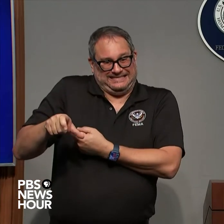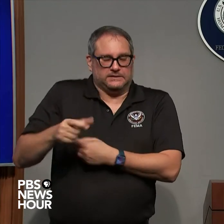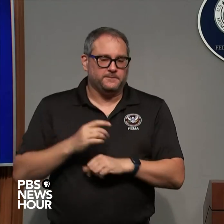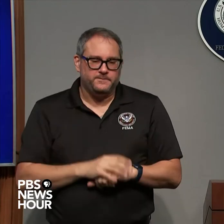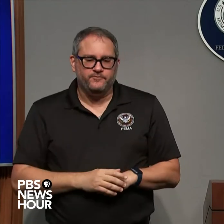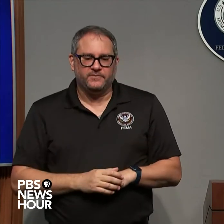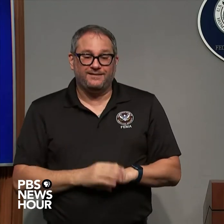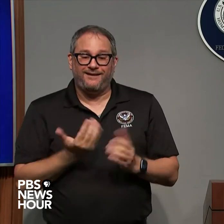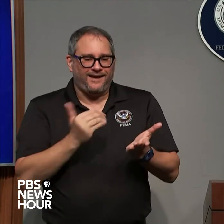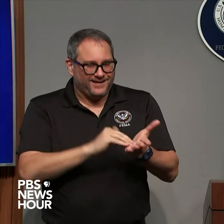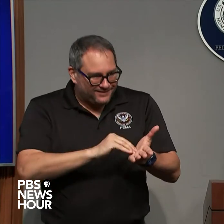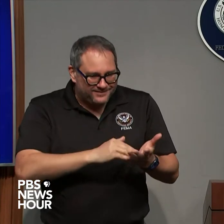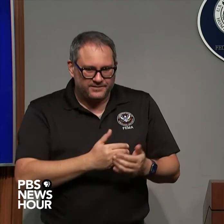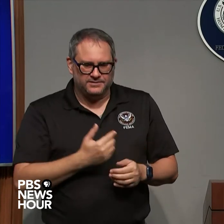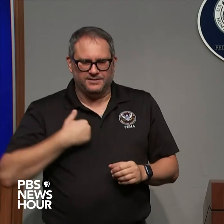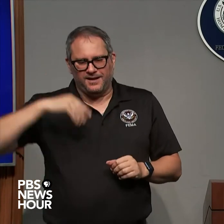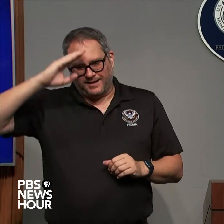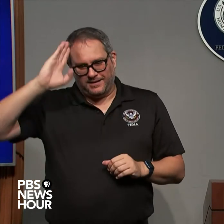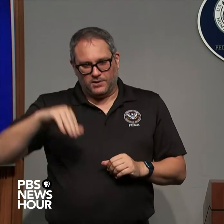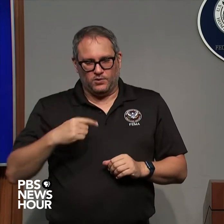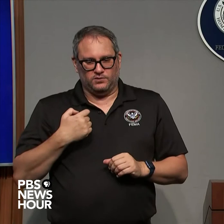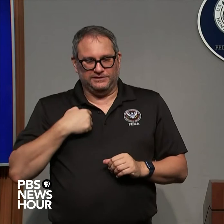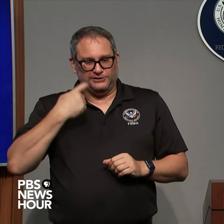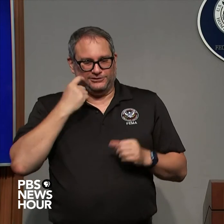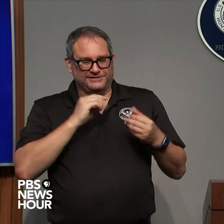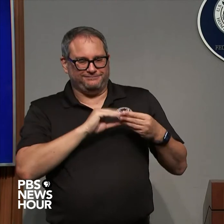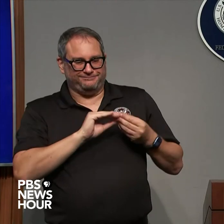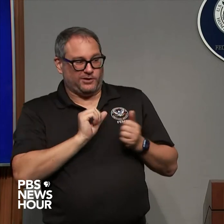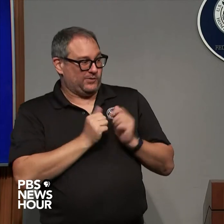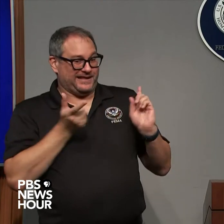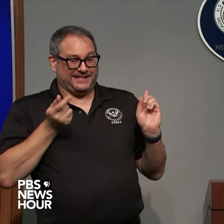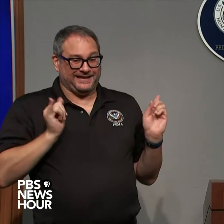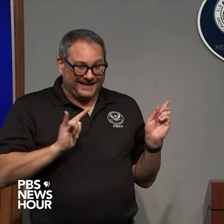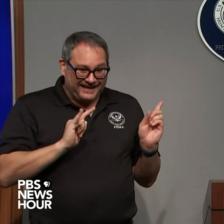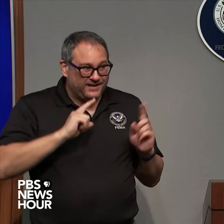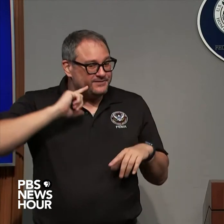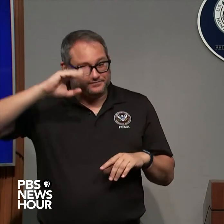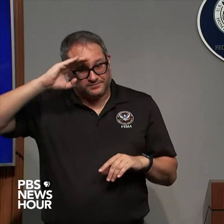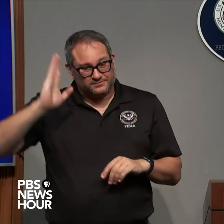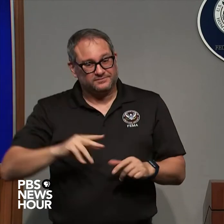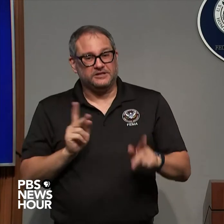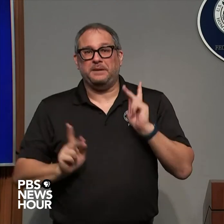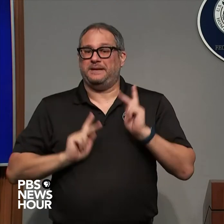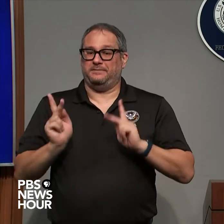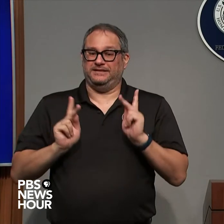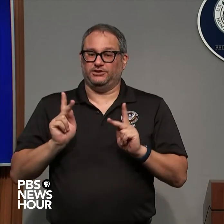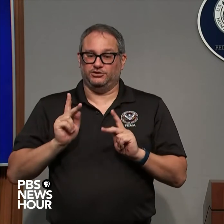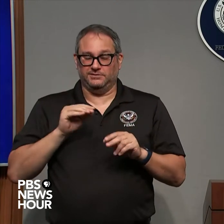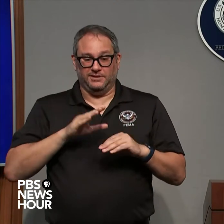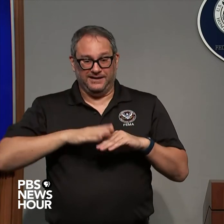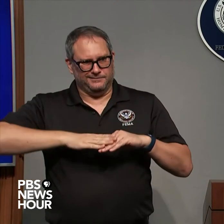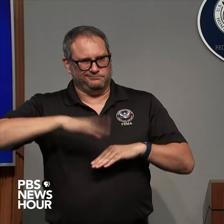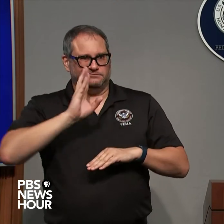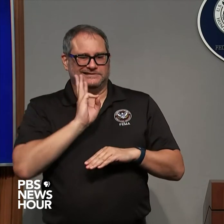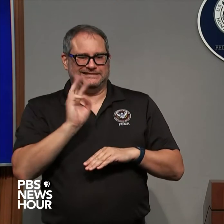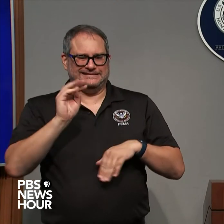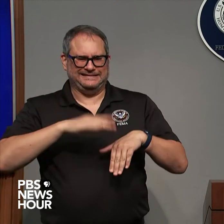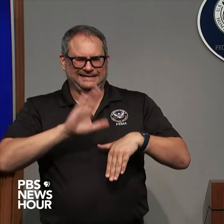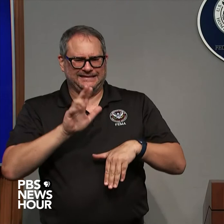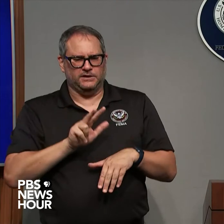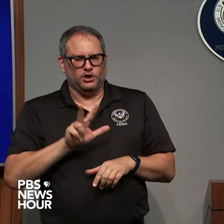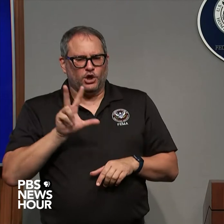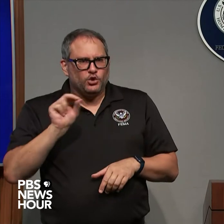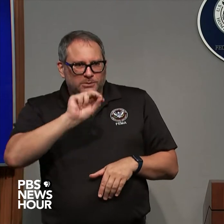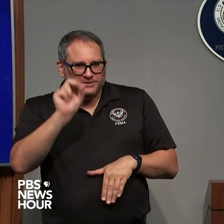I believe you know I was talking with Gail 30% of the population is over the age of 60 and many of these impacted areas we know that that's going to be a